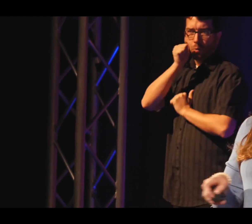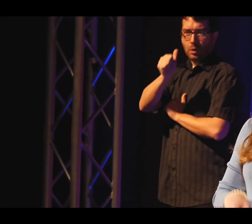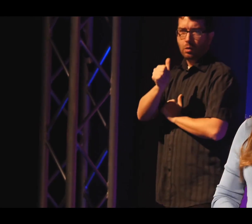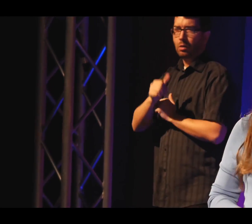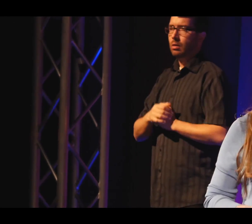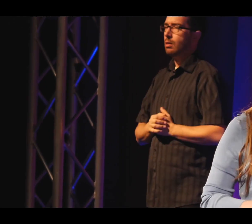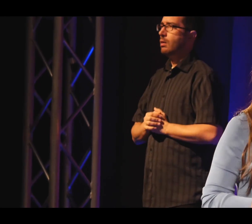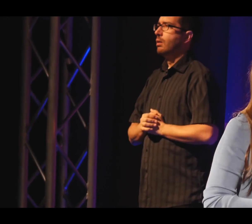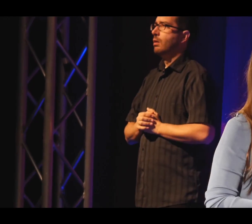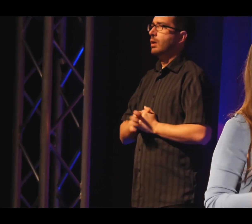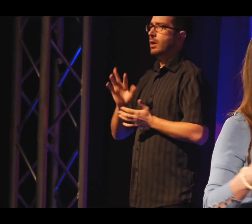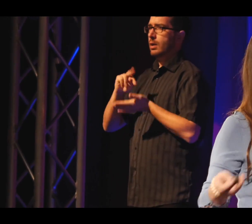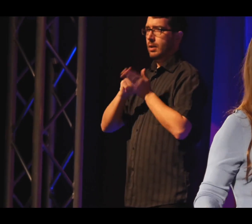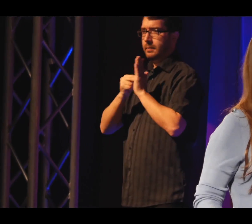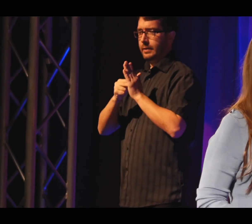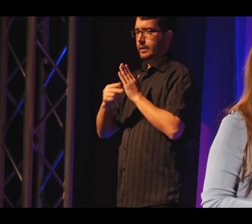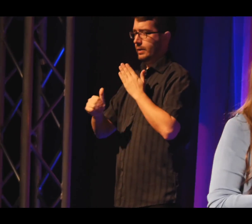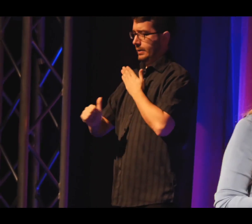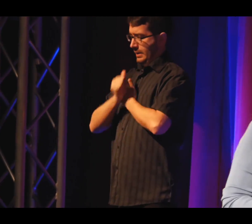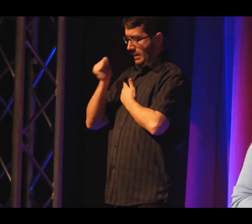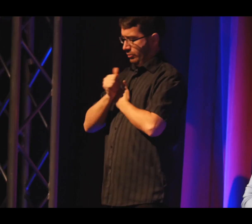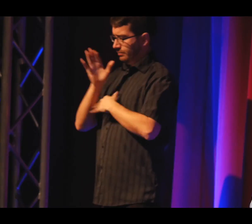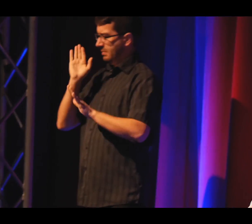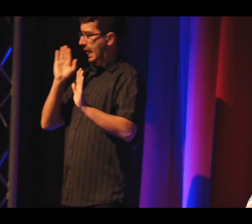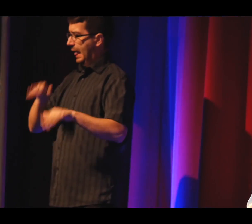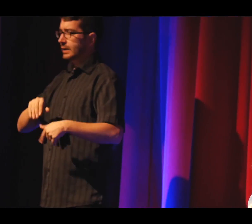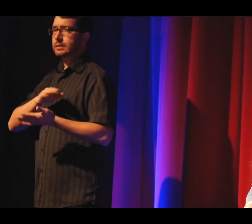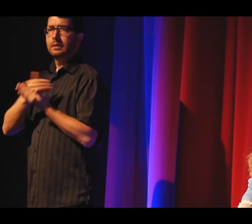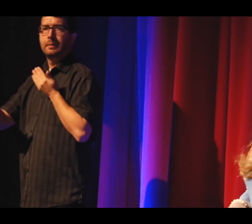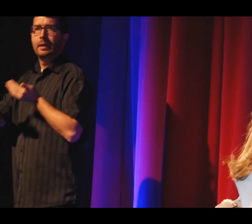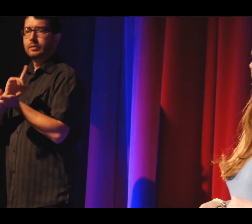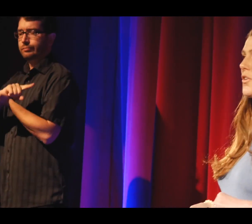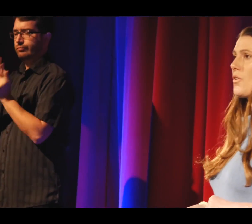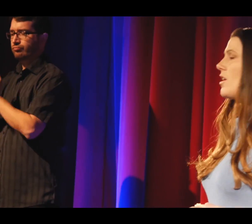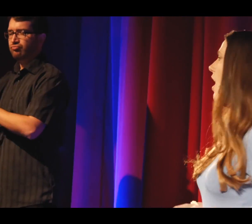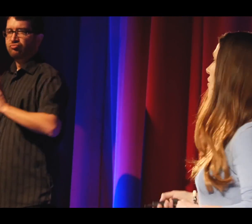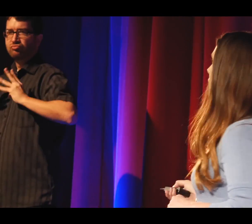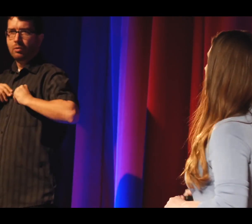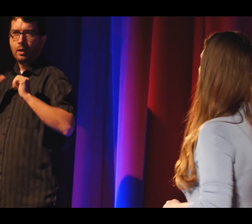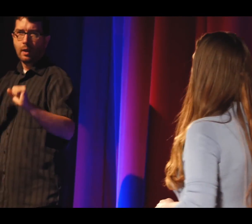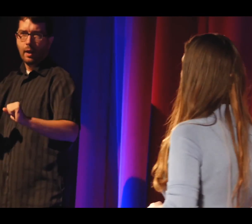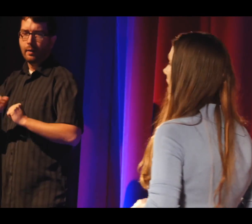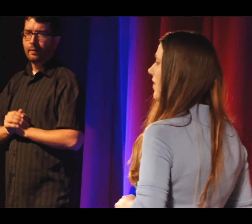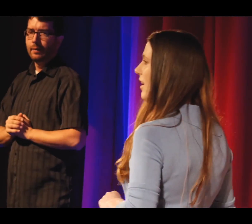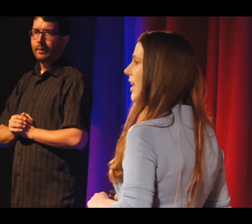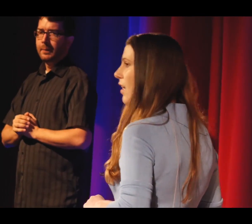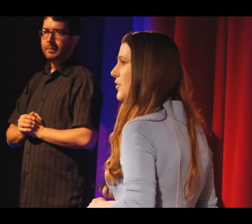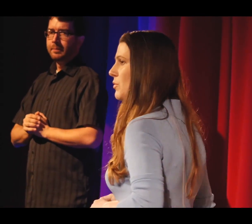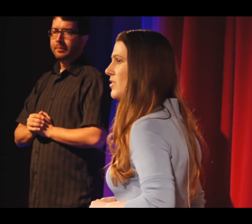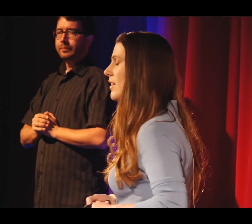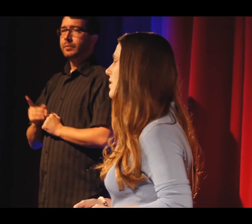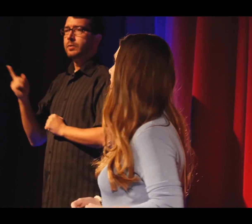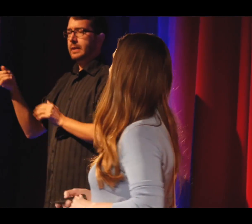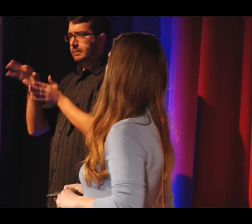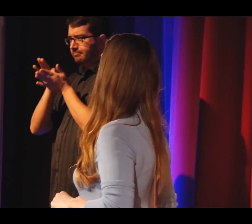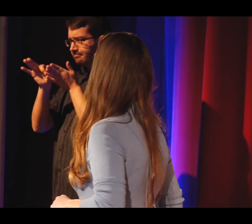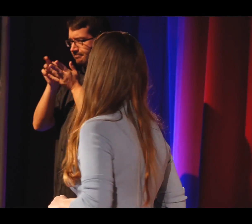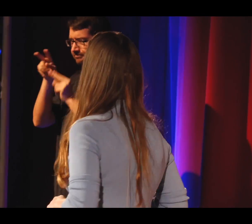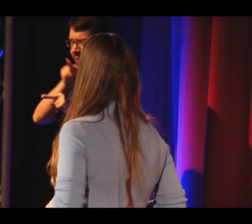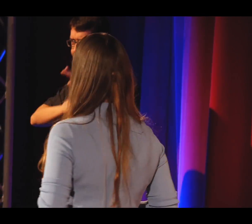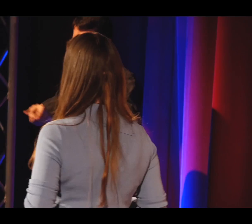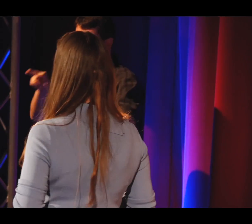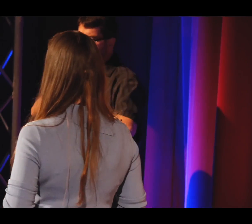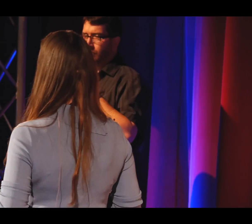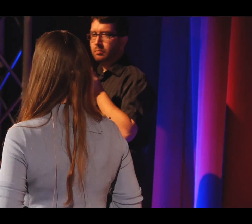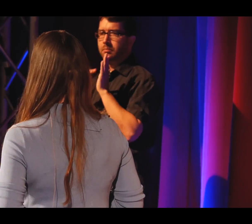live and adapt to this hostile environment. So again, the stress granules are the external auditor in this company that allow the tumor cells to live in this